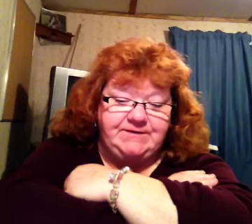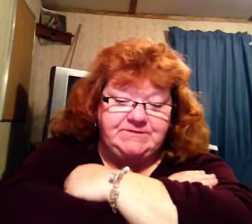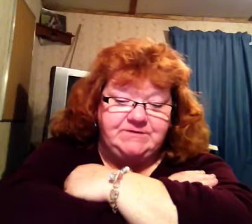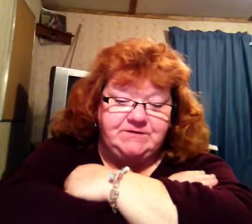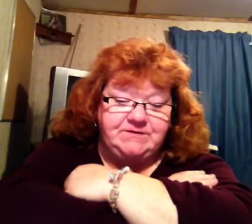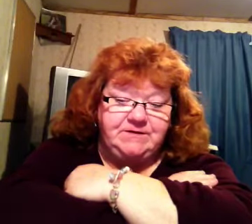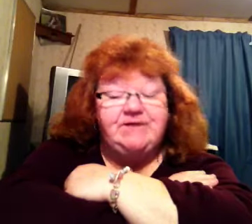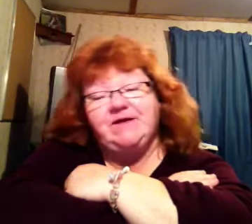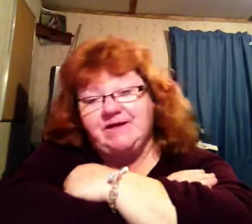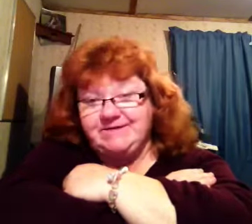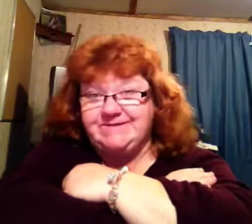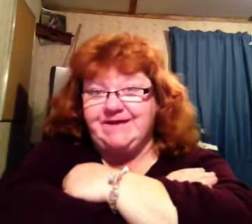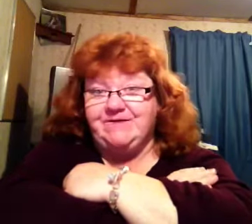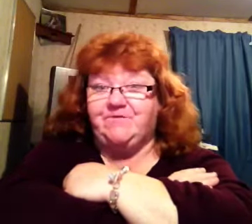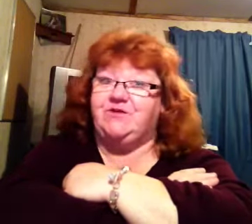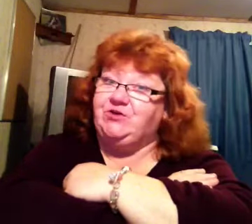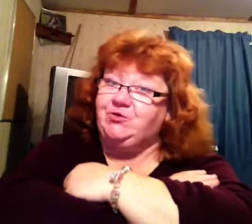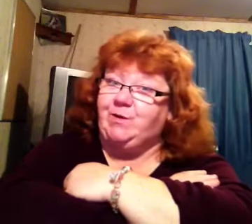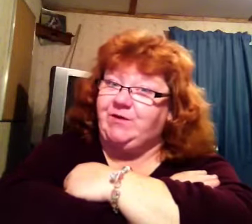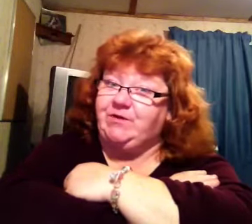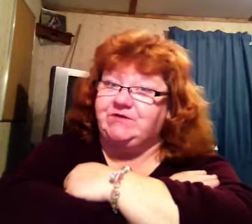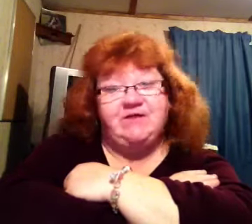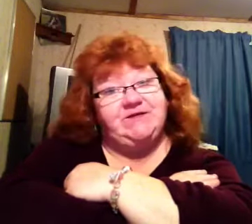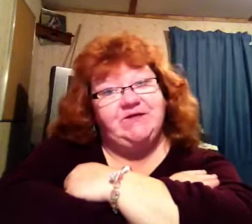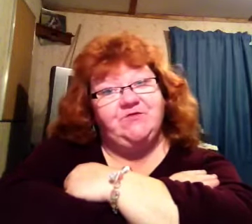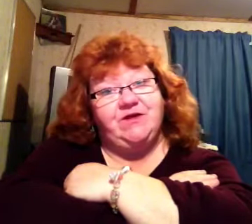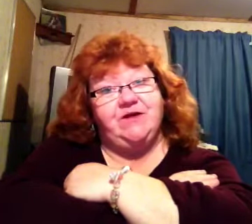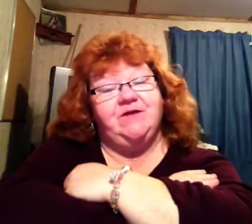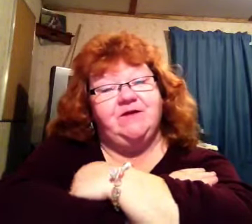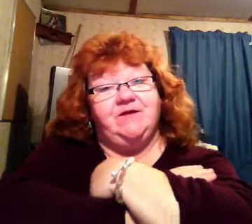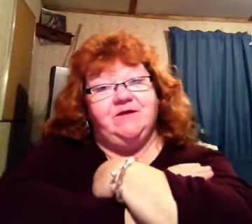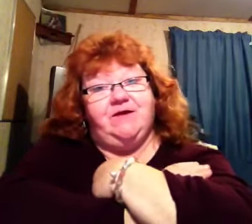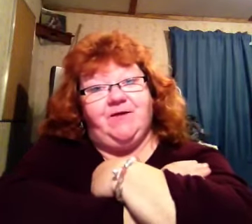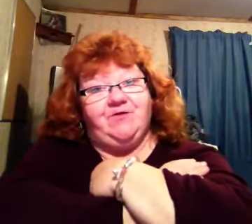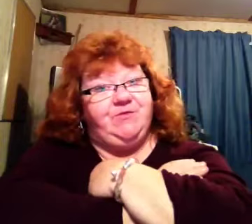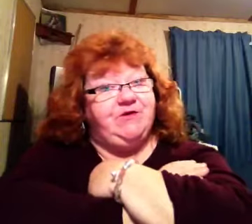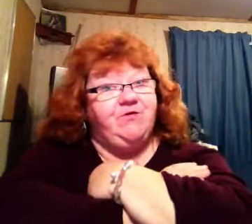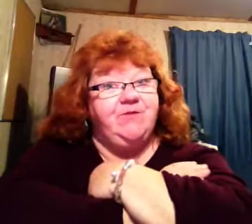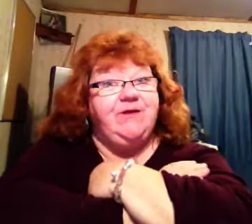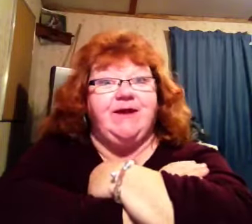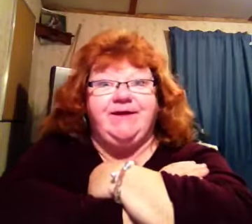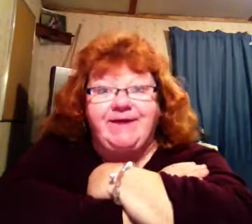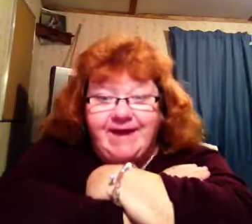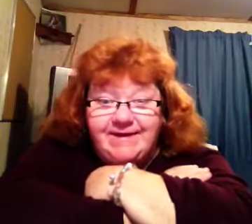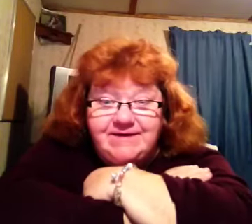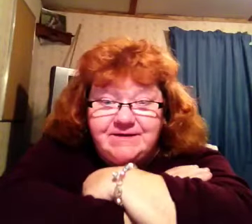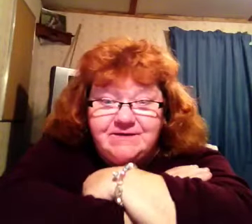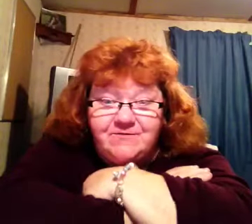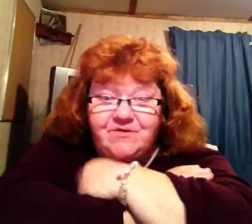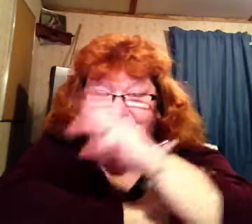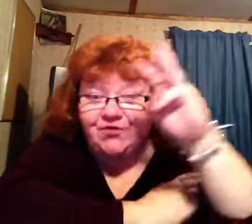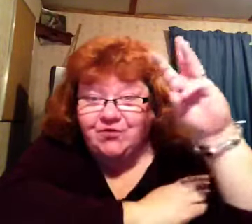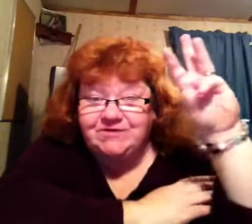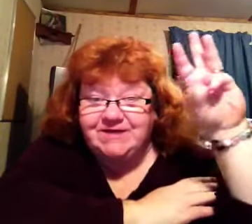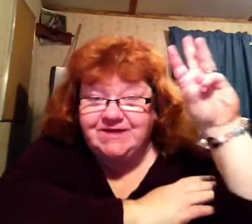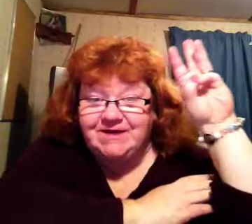And getting kind of excited for the new baby. Did I tell you that I'm going to be a Grammy again for the third time?